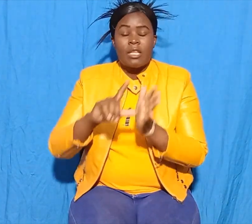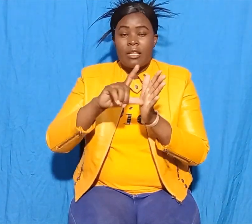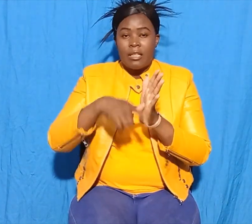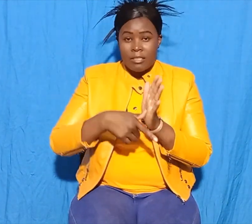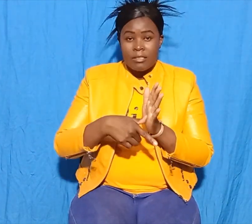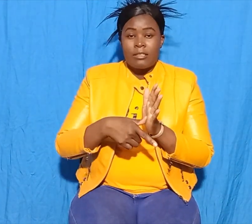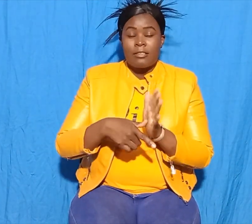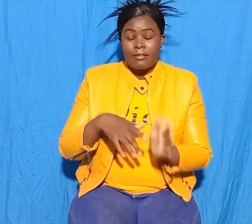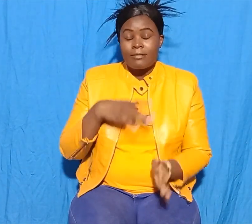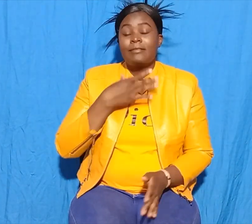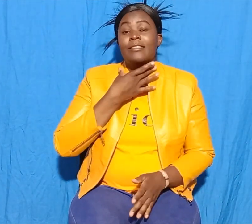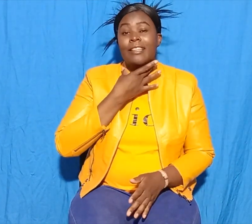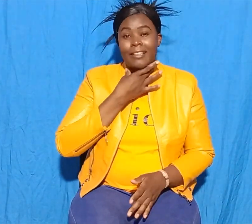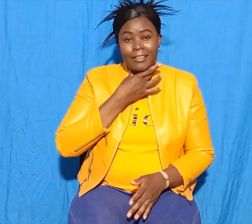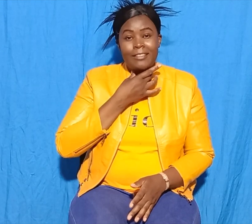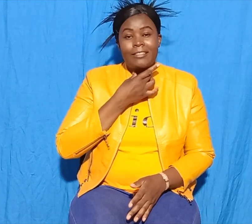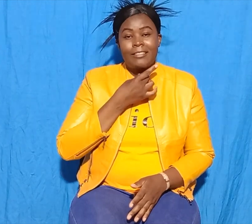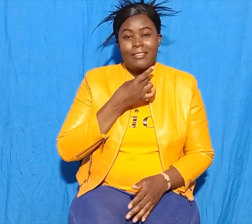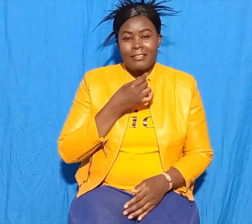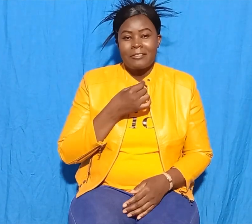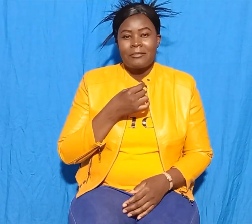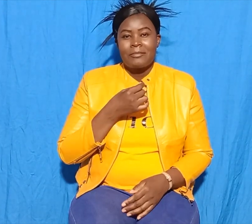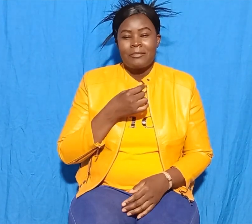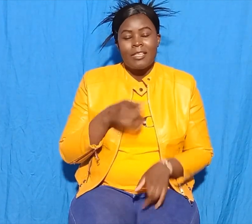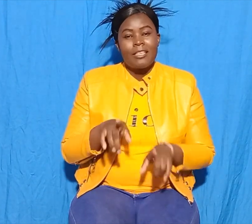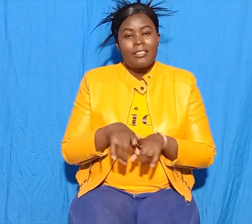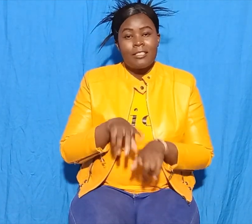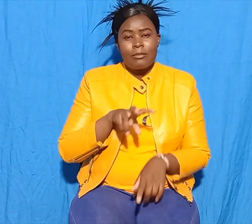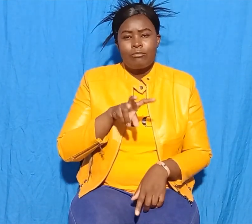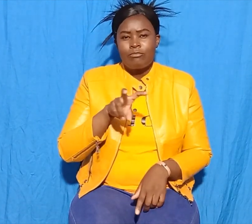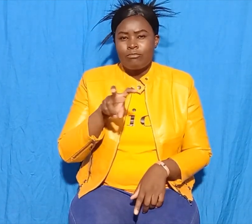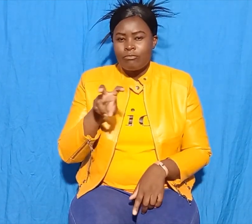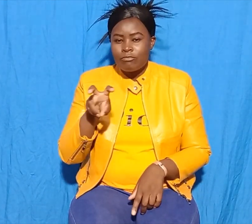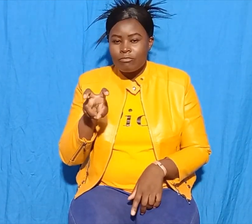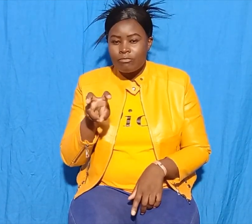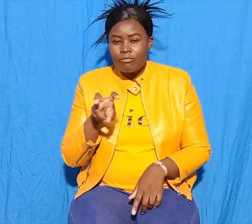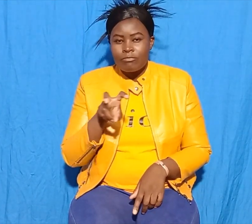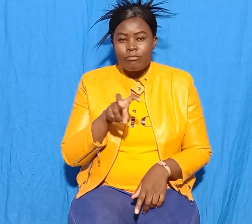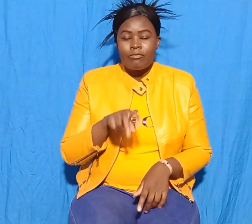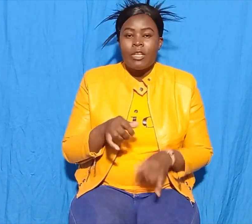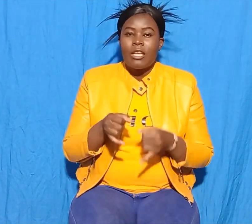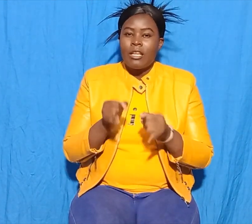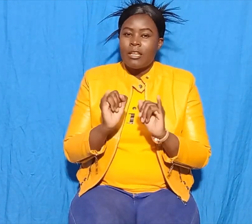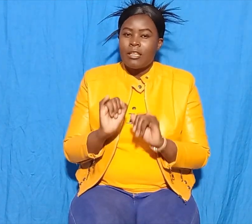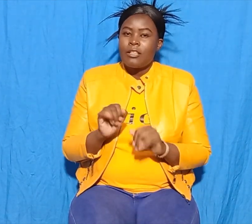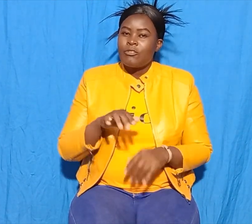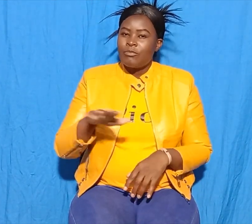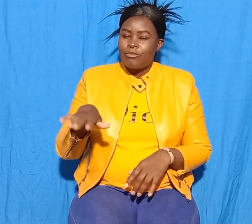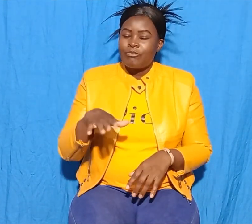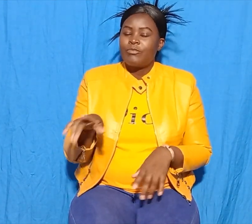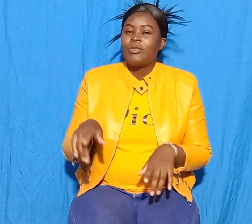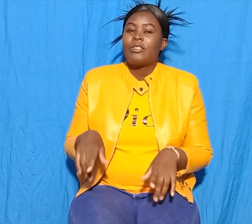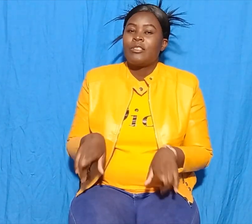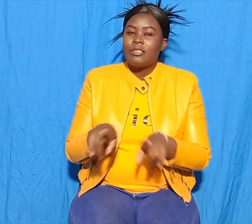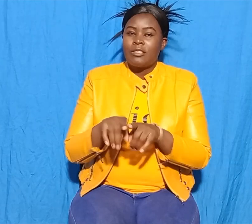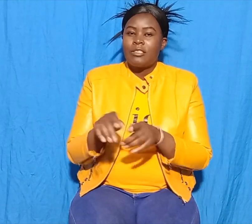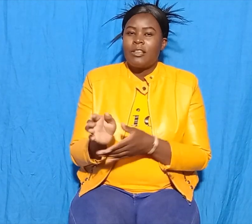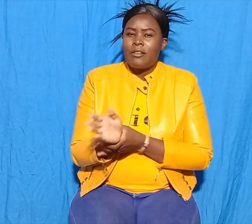and looked at the new places and at the fish in the water. It was so interesting.